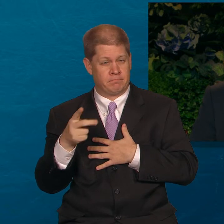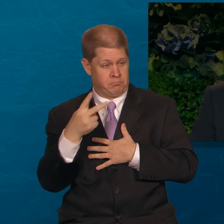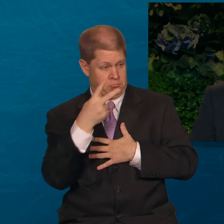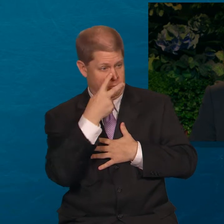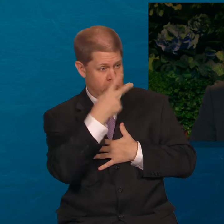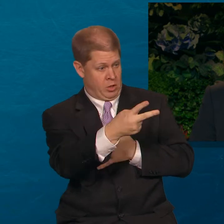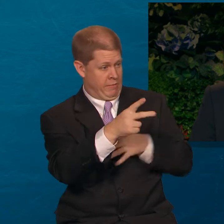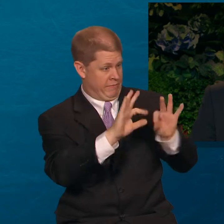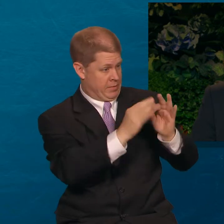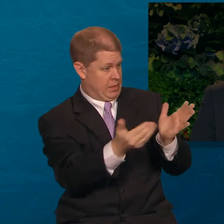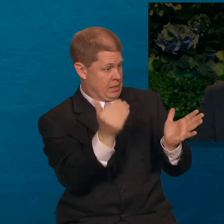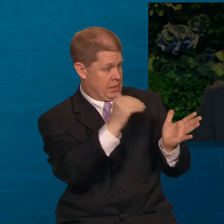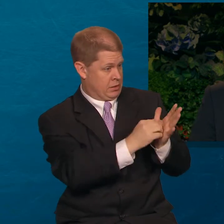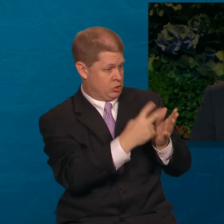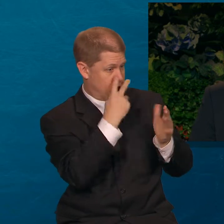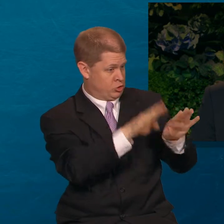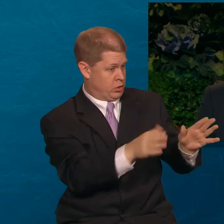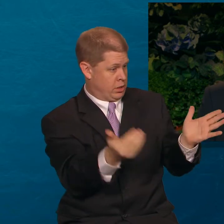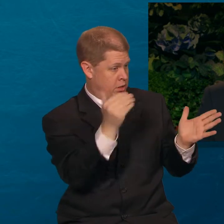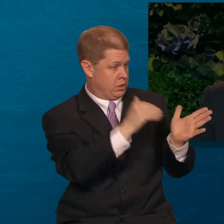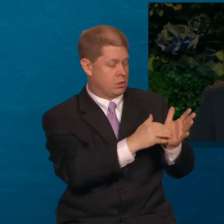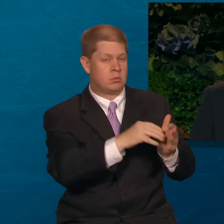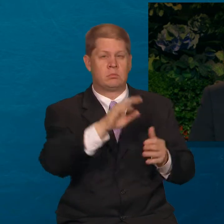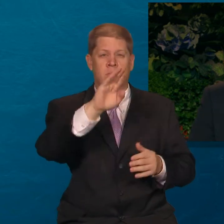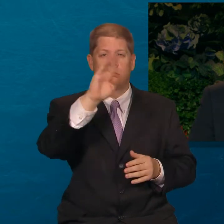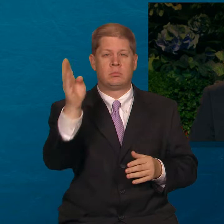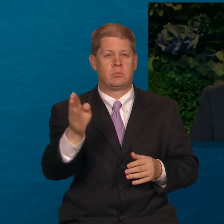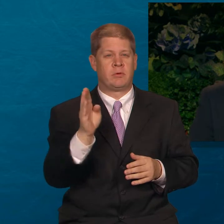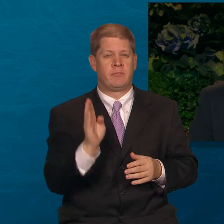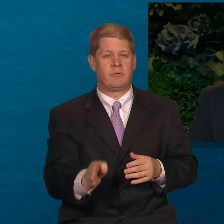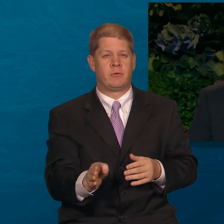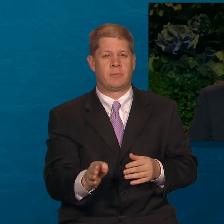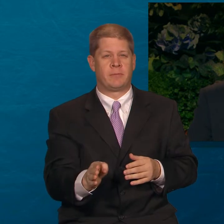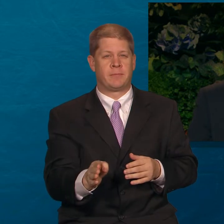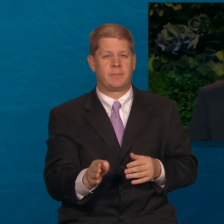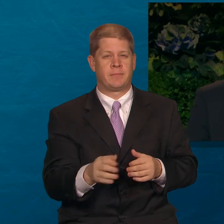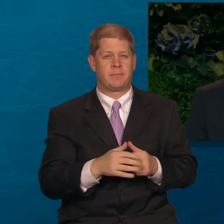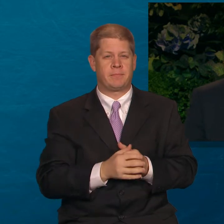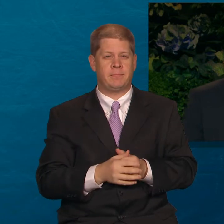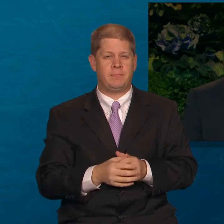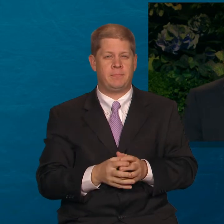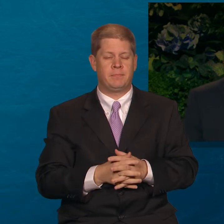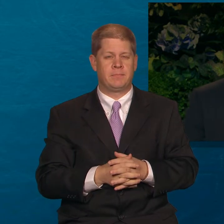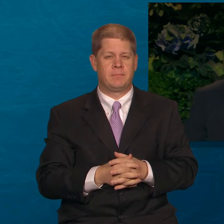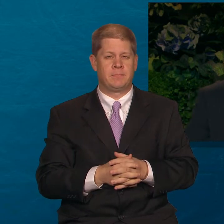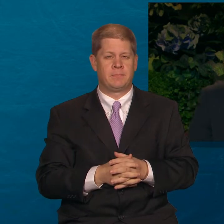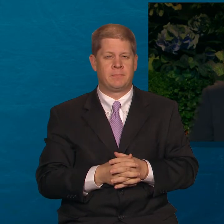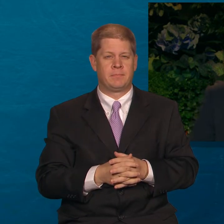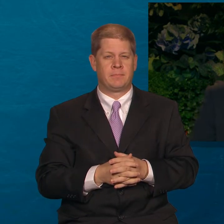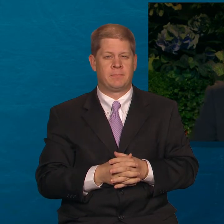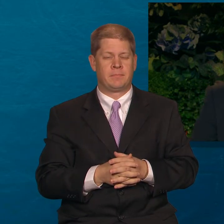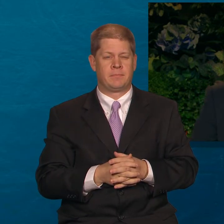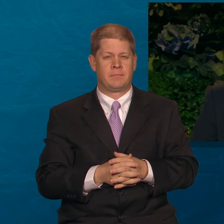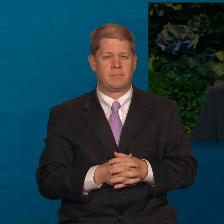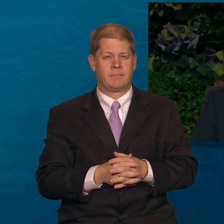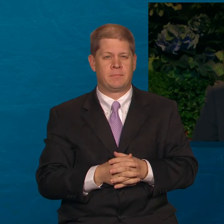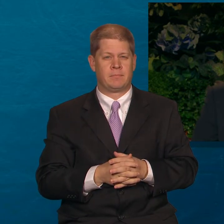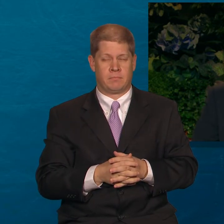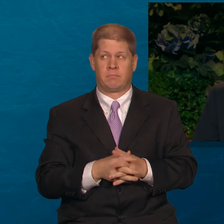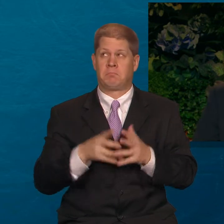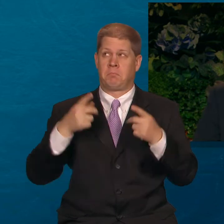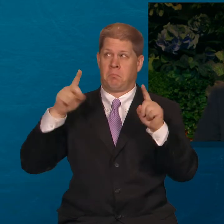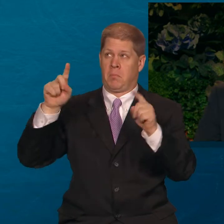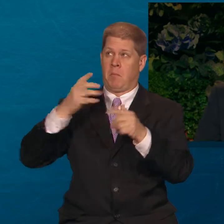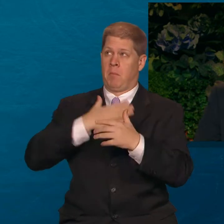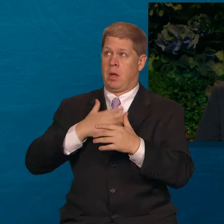his wife and eight children again in this life. They were able to transport